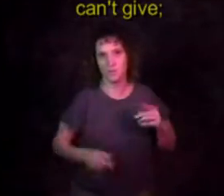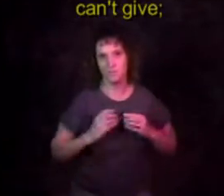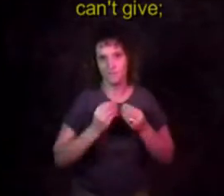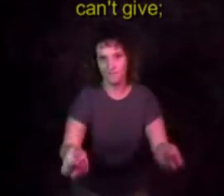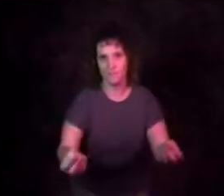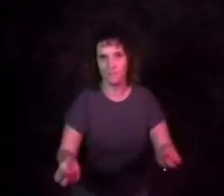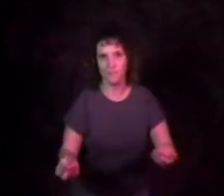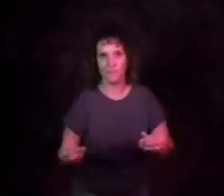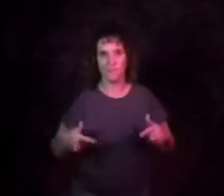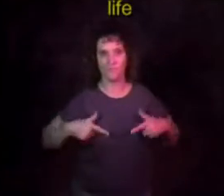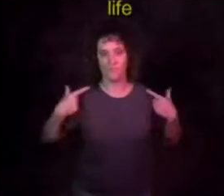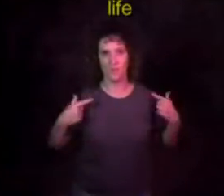Who!